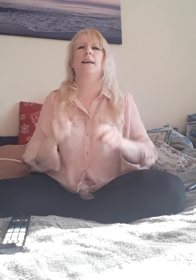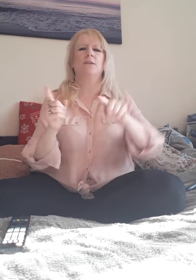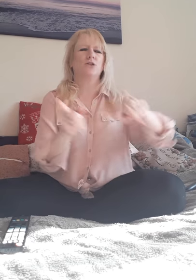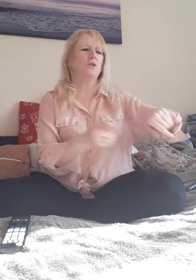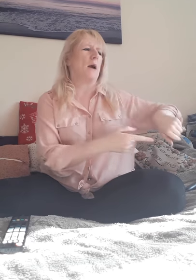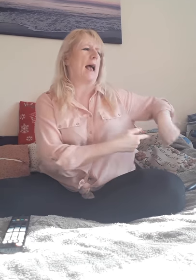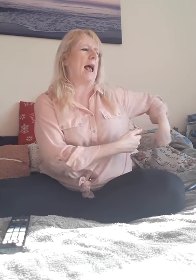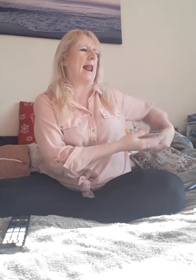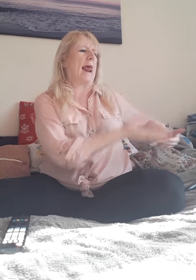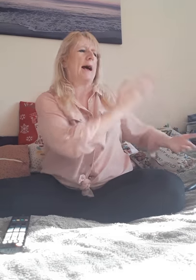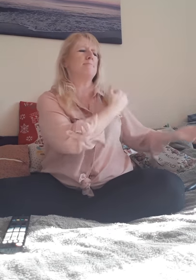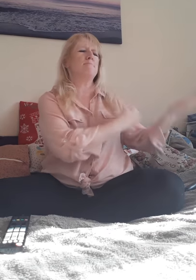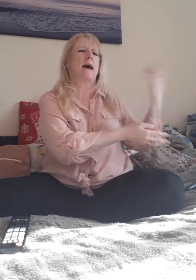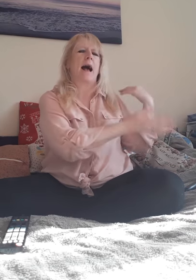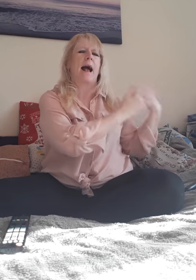into heaven and back.